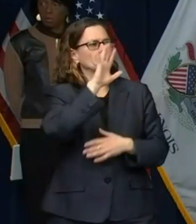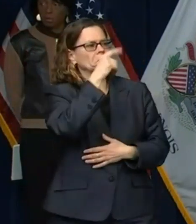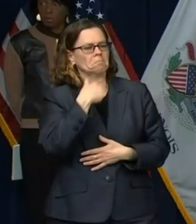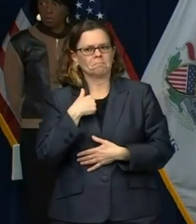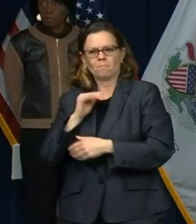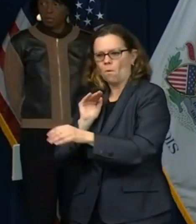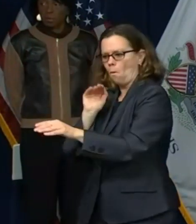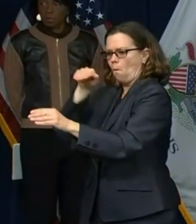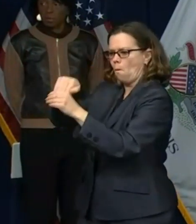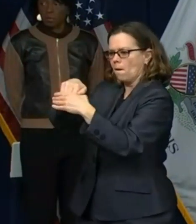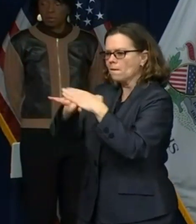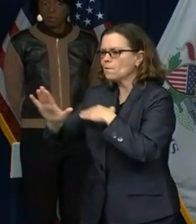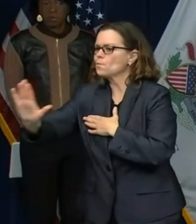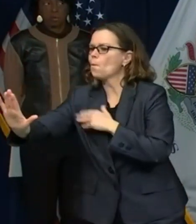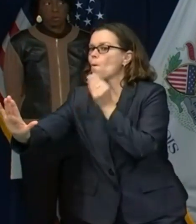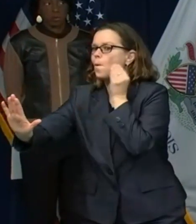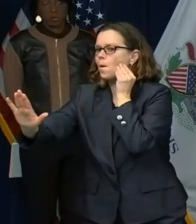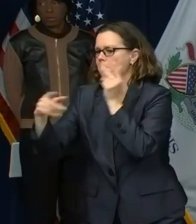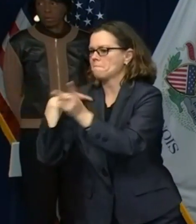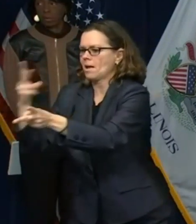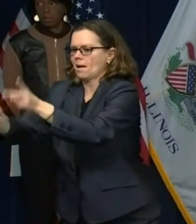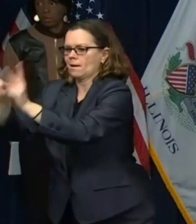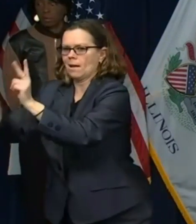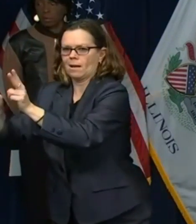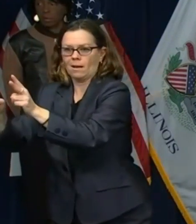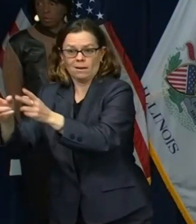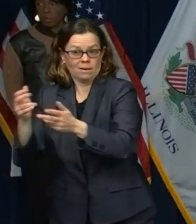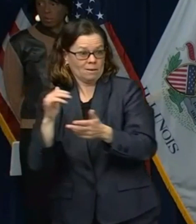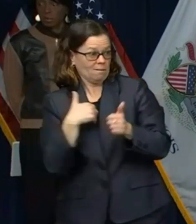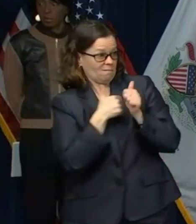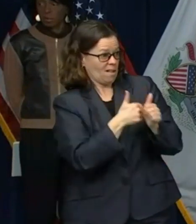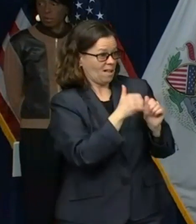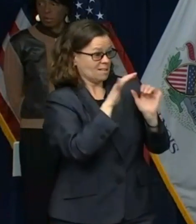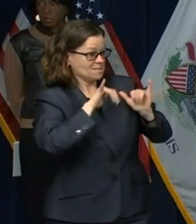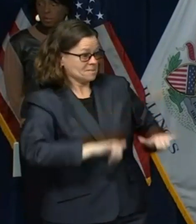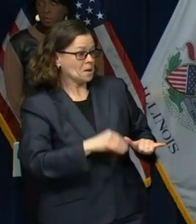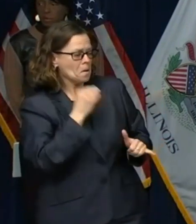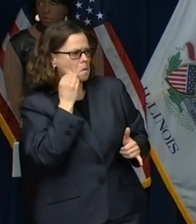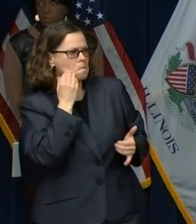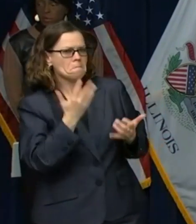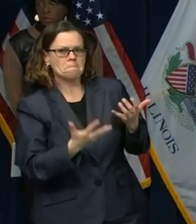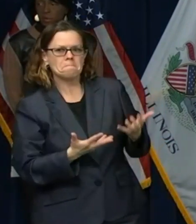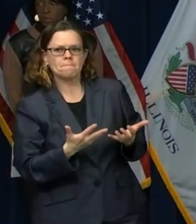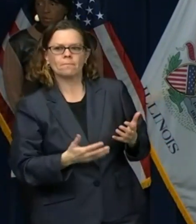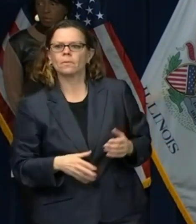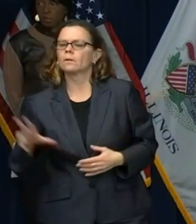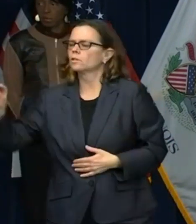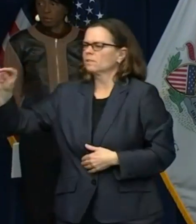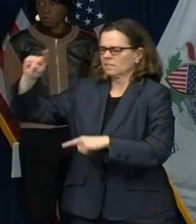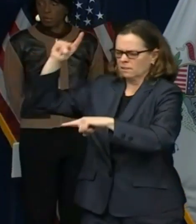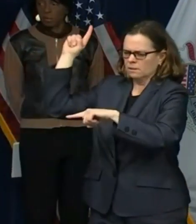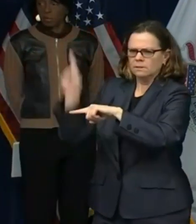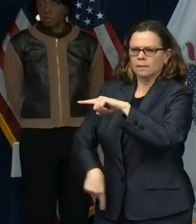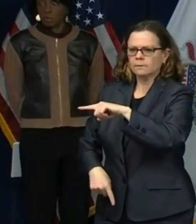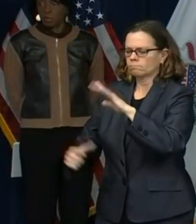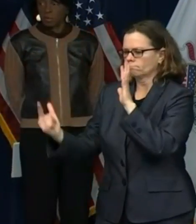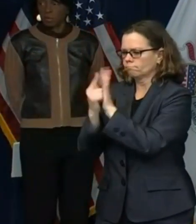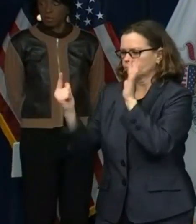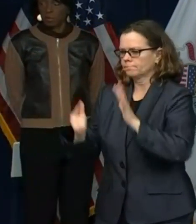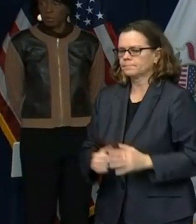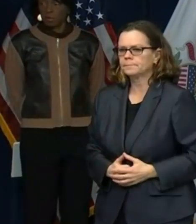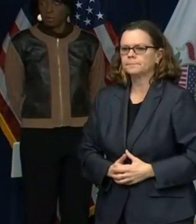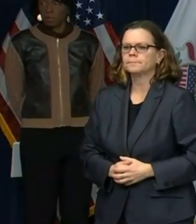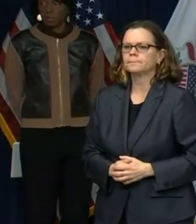as it stands through the end of May? No. Ryan Voiles at Health News, Illinois. What is the latest on Westlake Hospital, the former